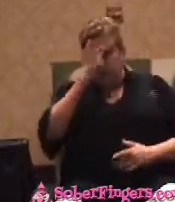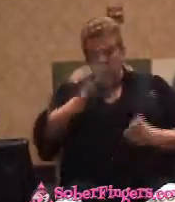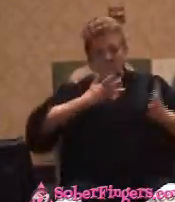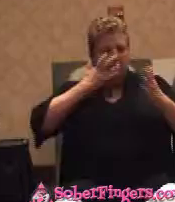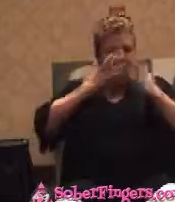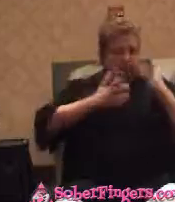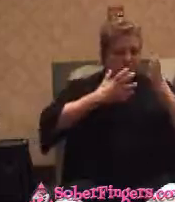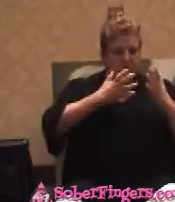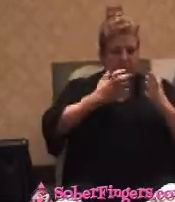of shame.